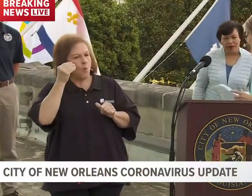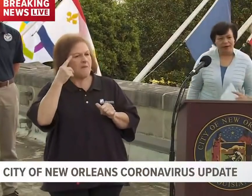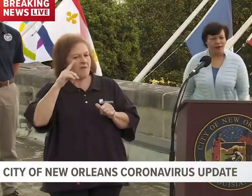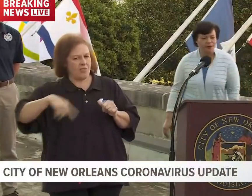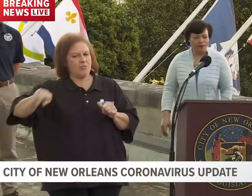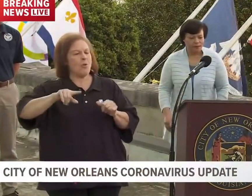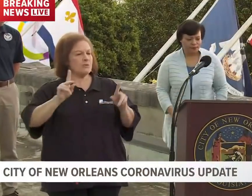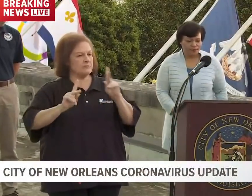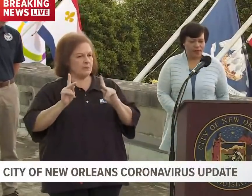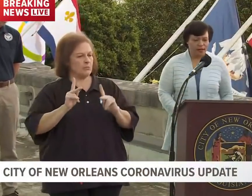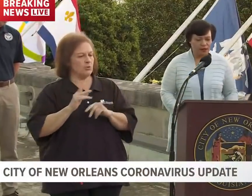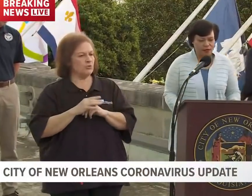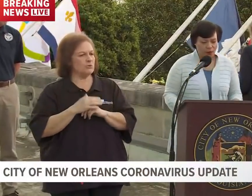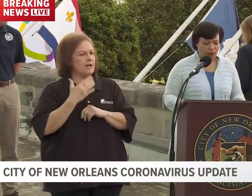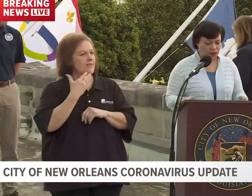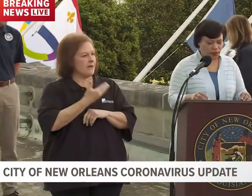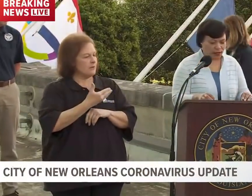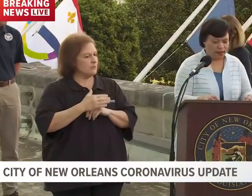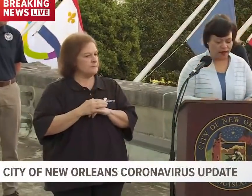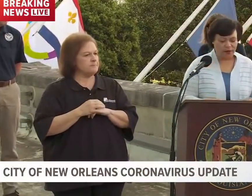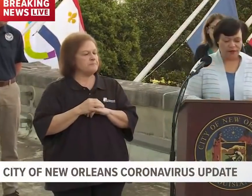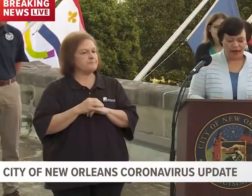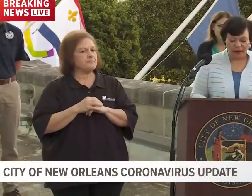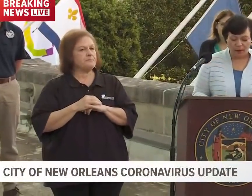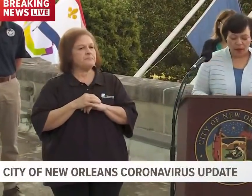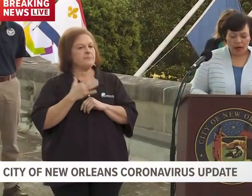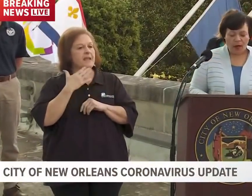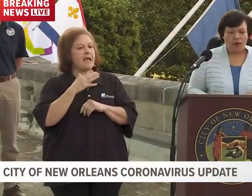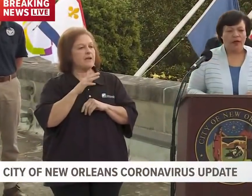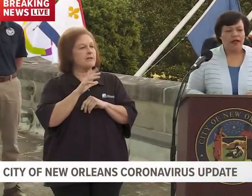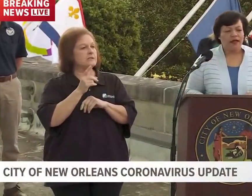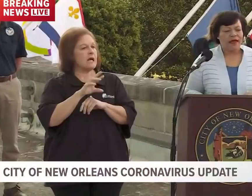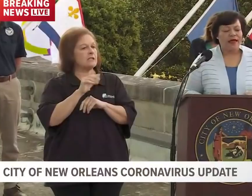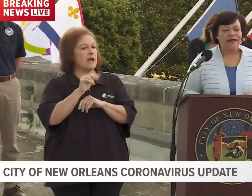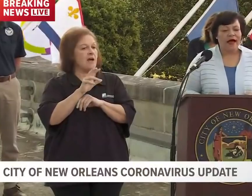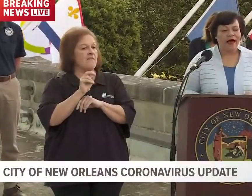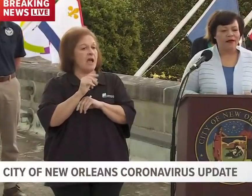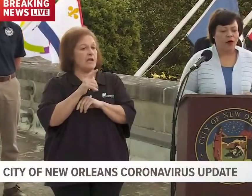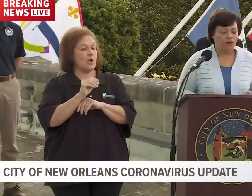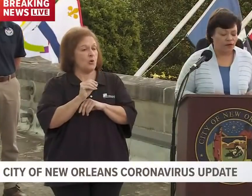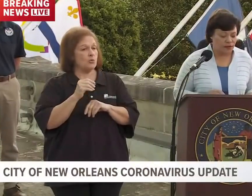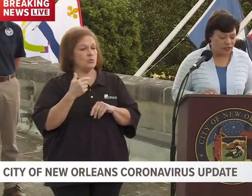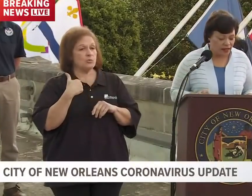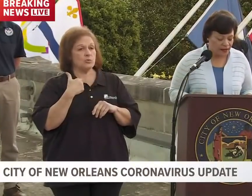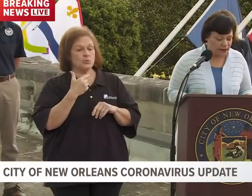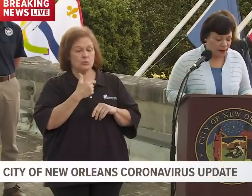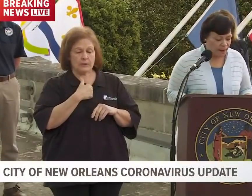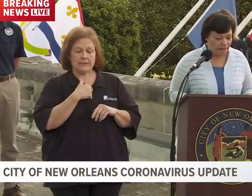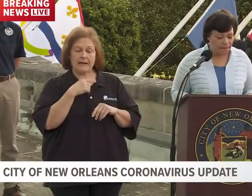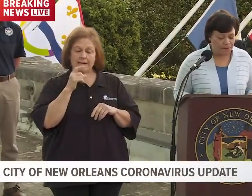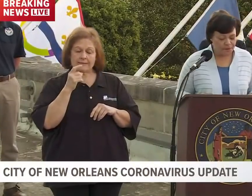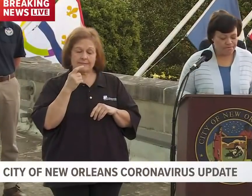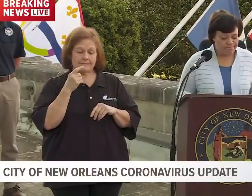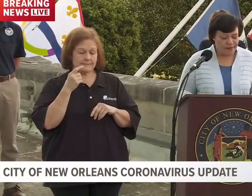so much, Dr. Vagno. We cannot overstate